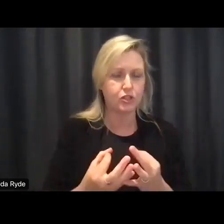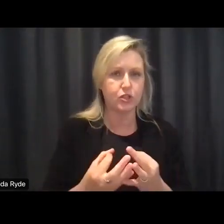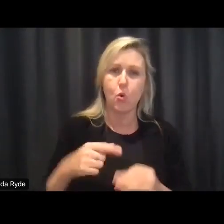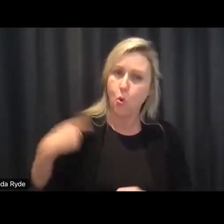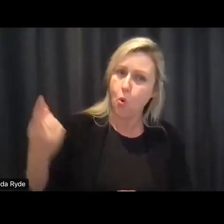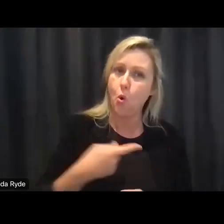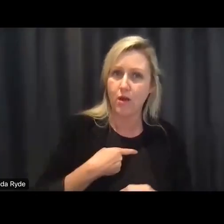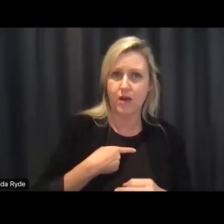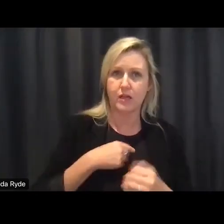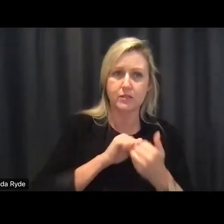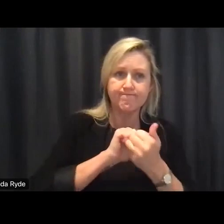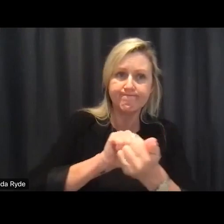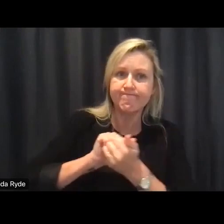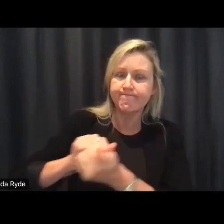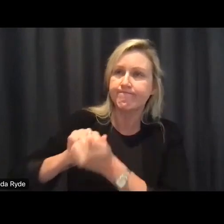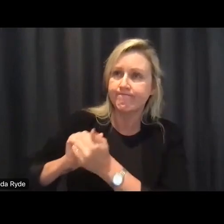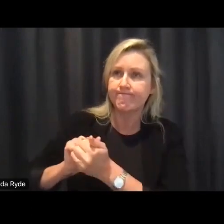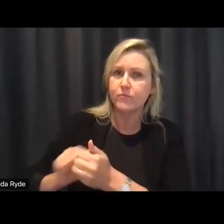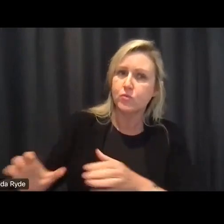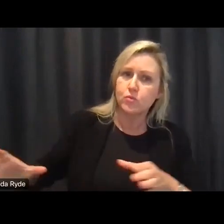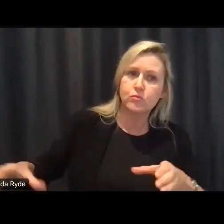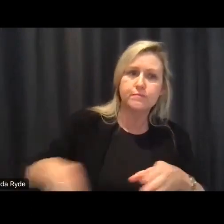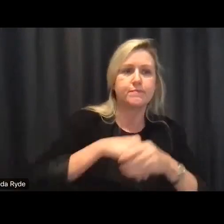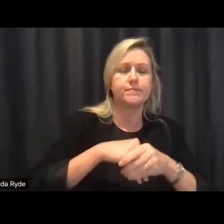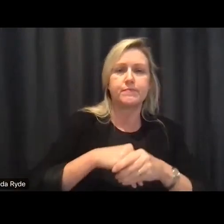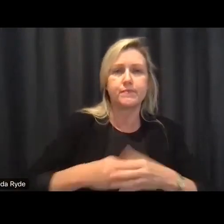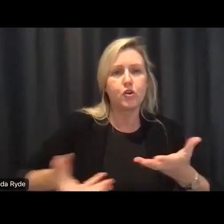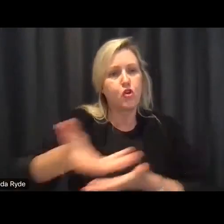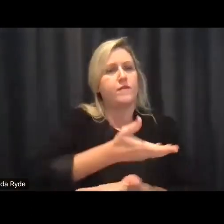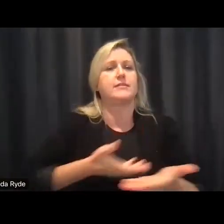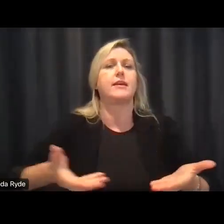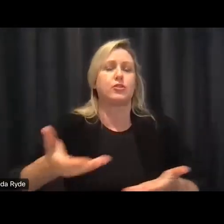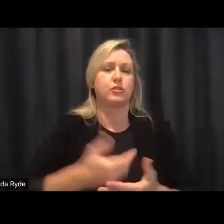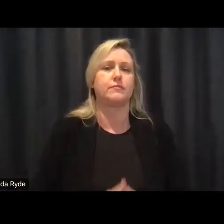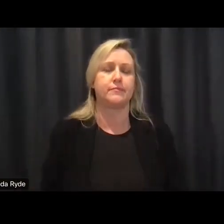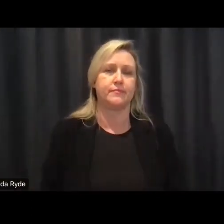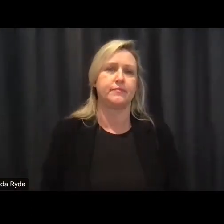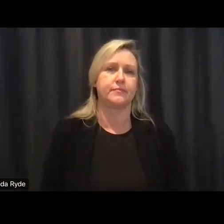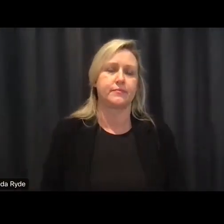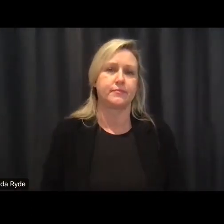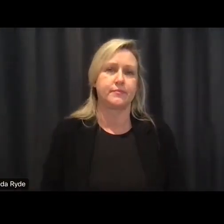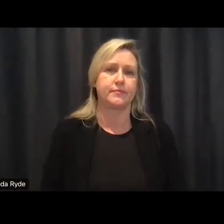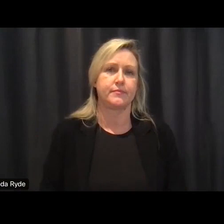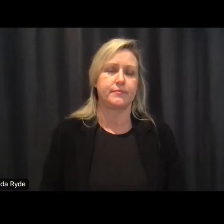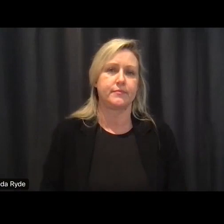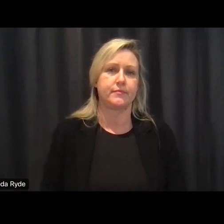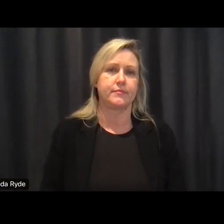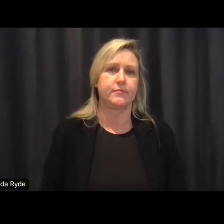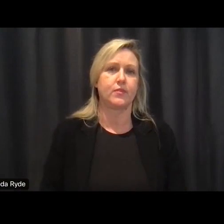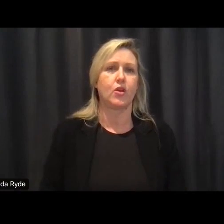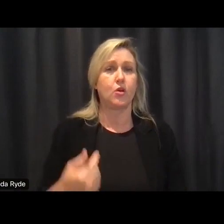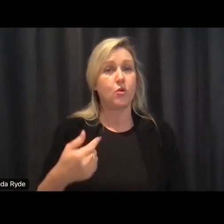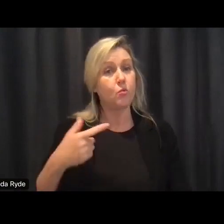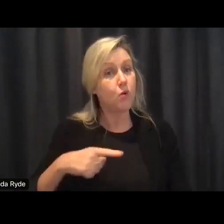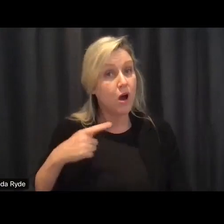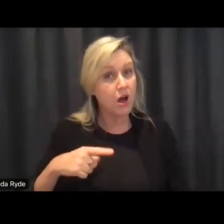join in this big conversation why um because i think we want to get things right